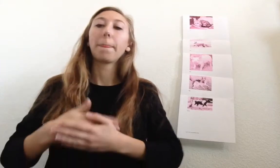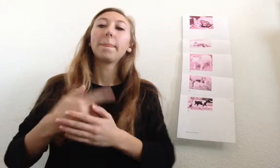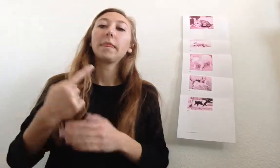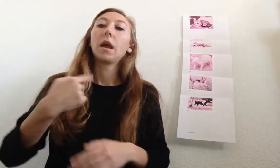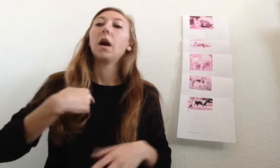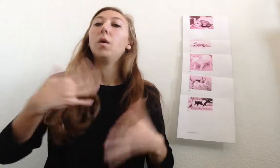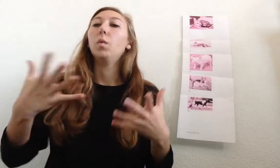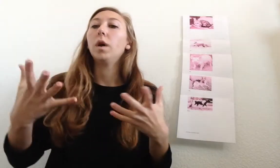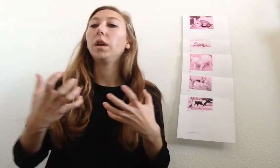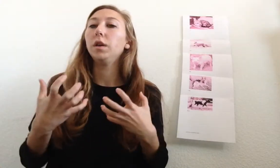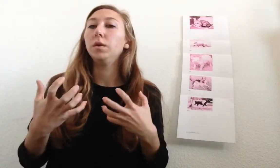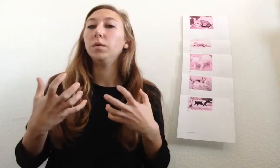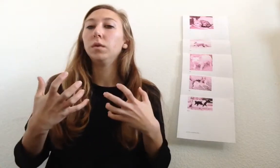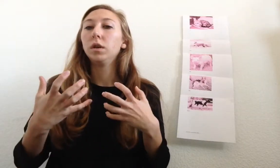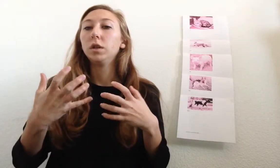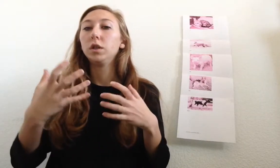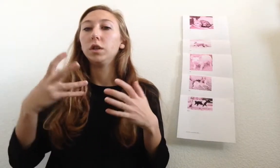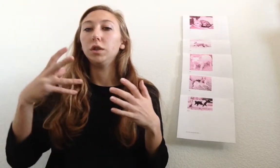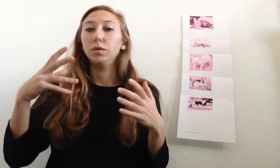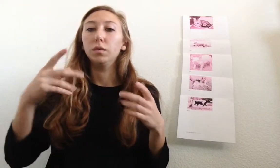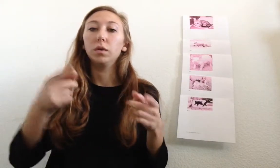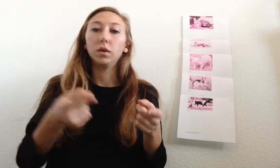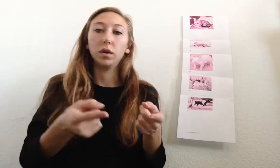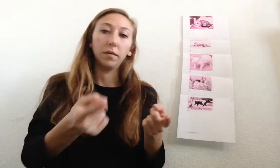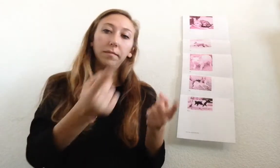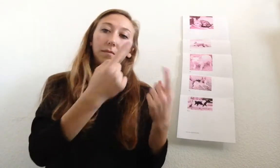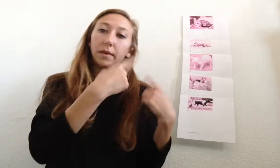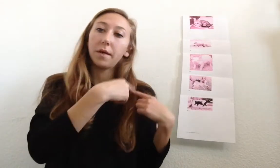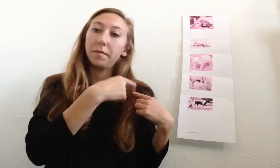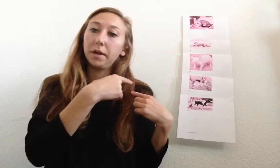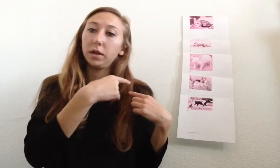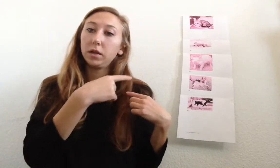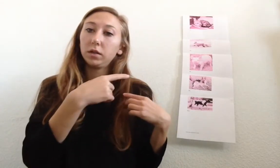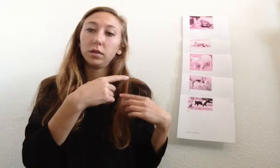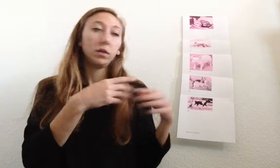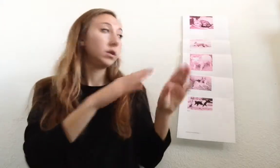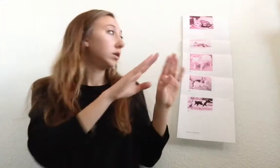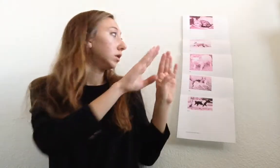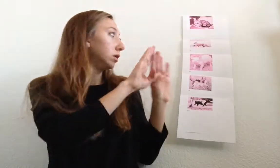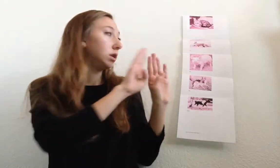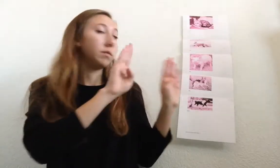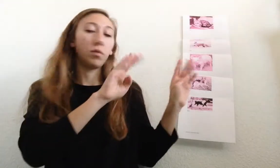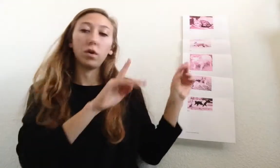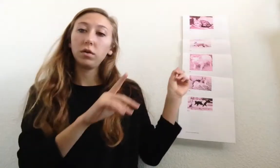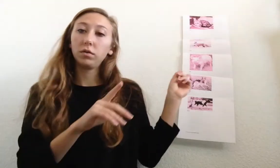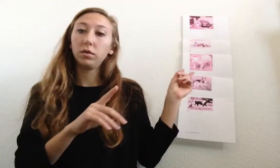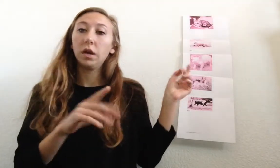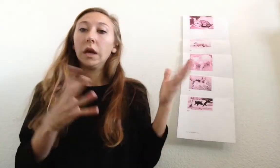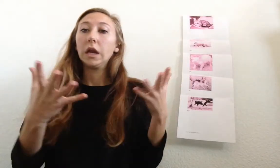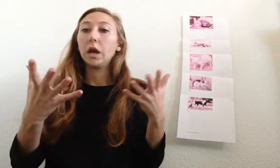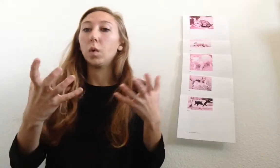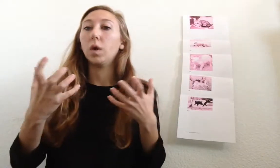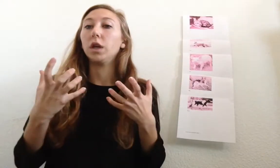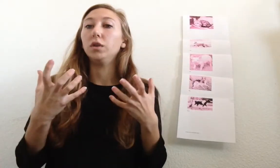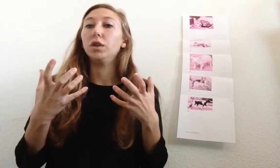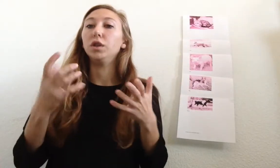I want you to come up here to the board. I want you to